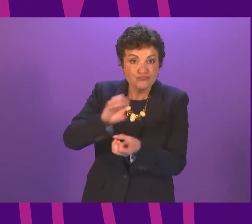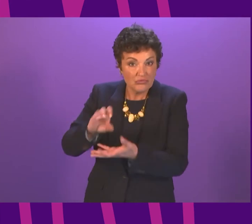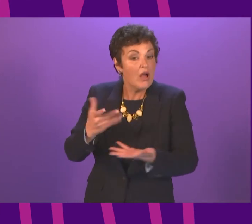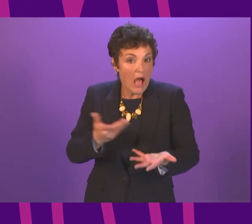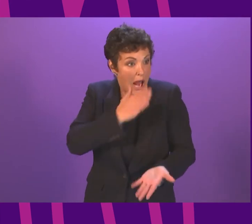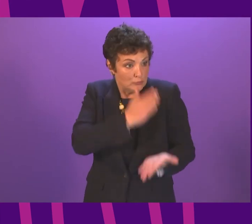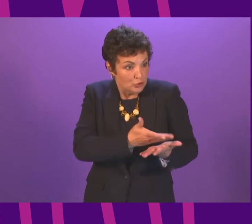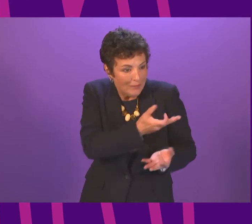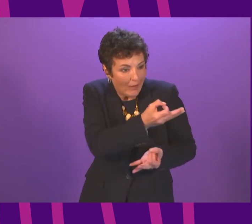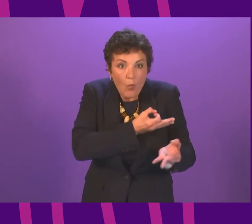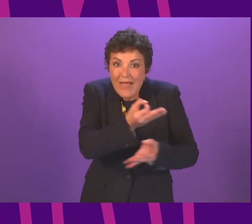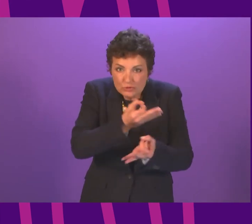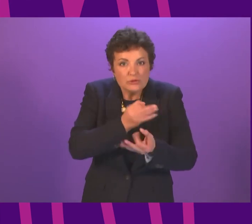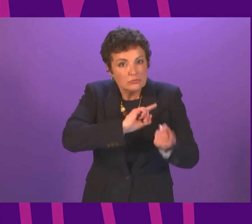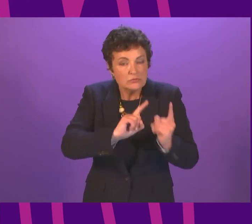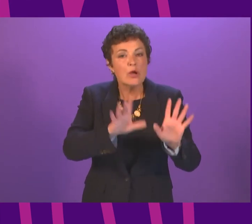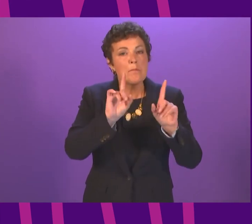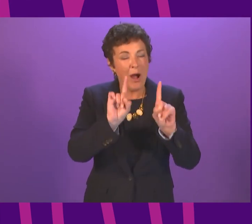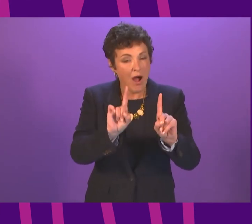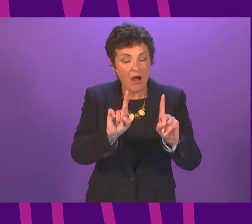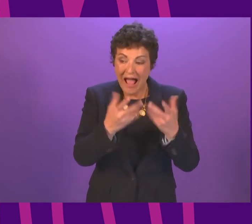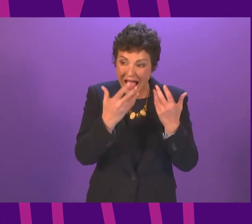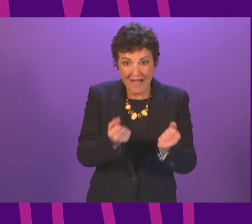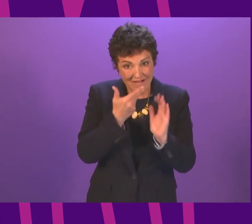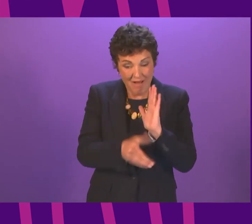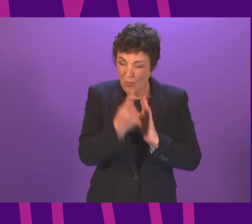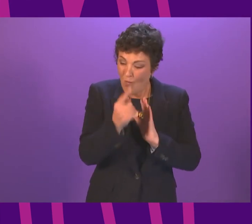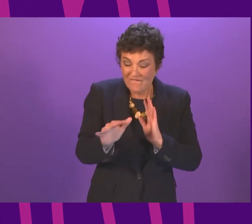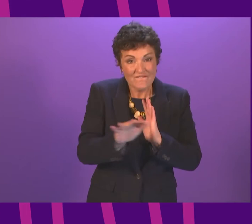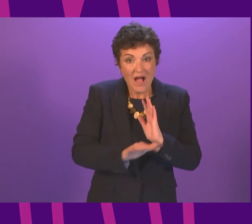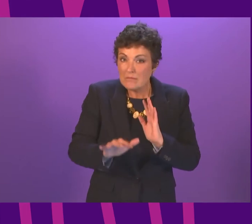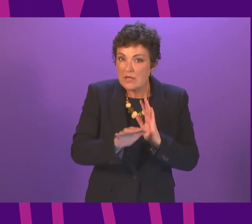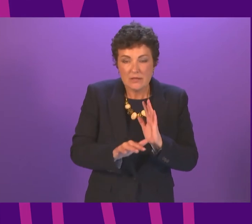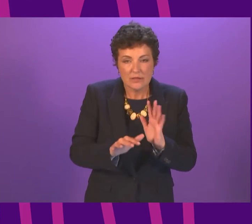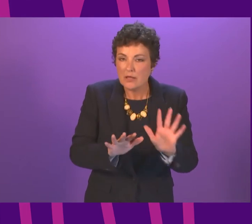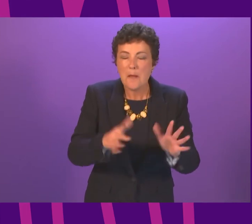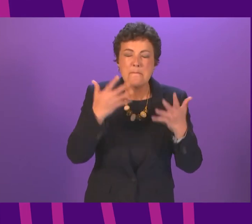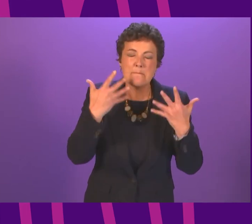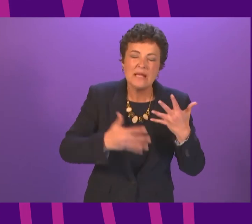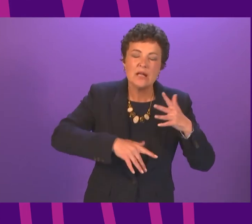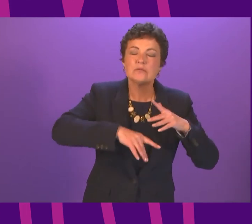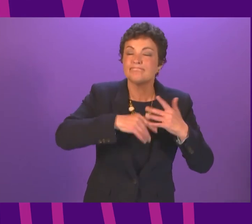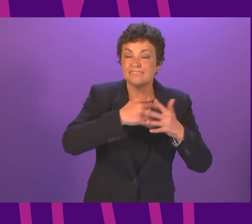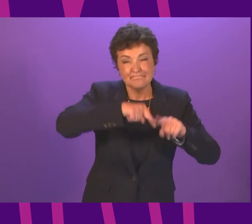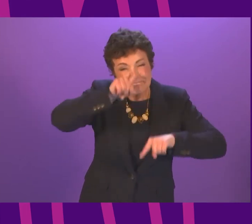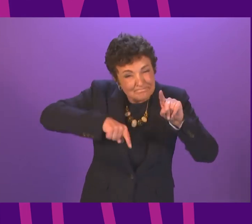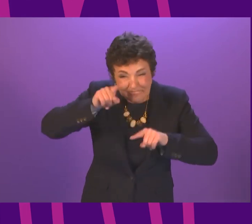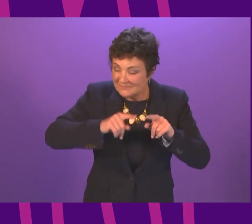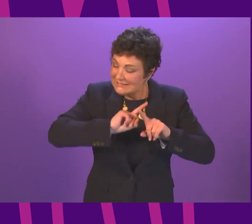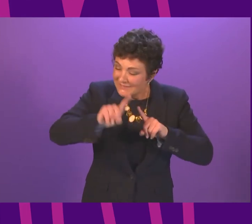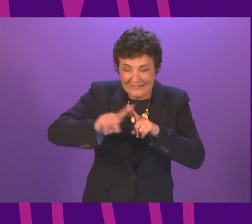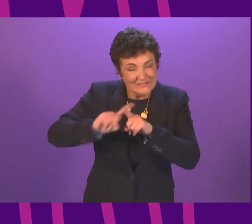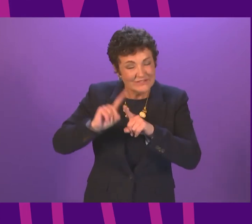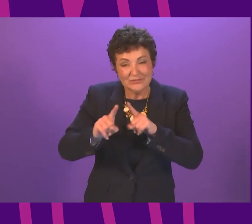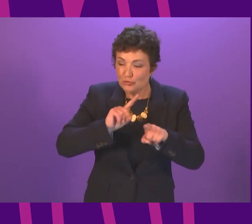have been asked. There is one family that various attempts, serious attempts, have been made to